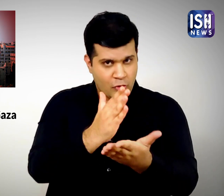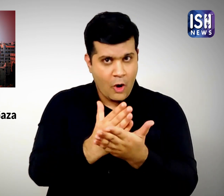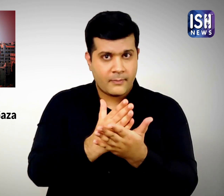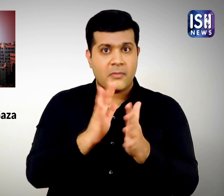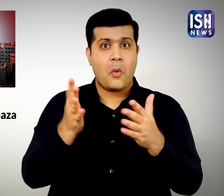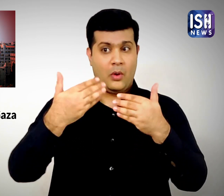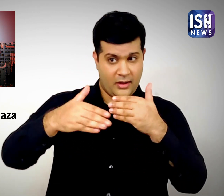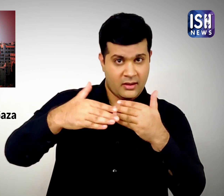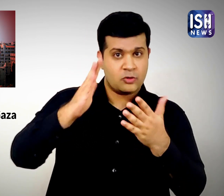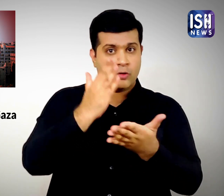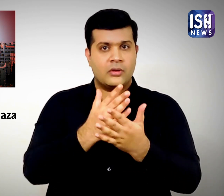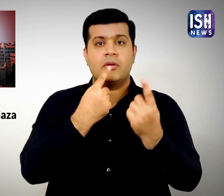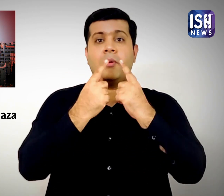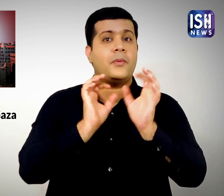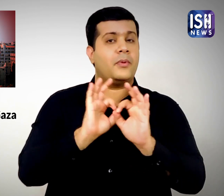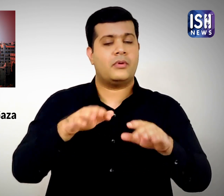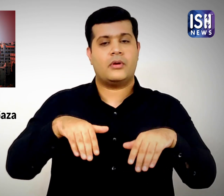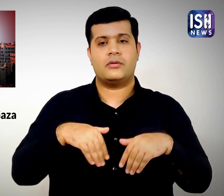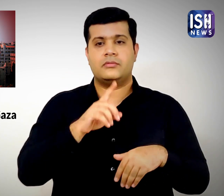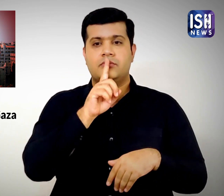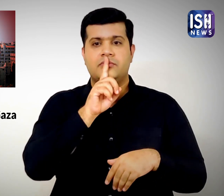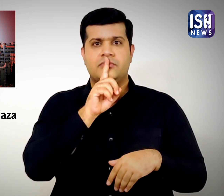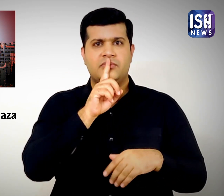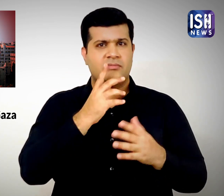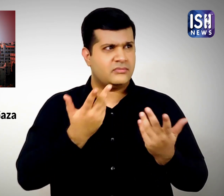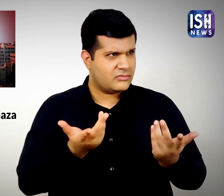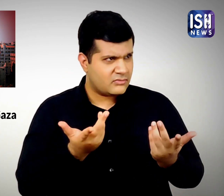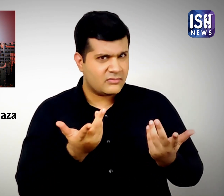Netanyahu gave no time frame for when Israel would stop the fighting.